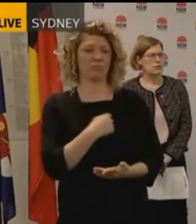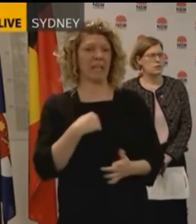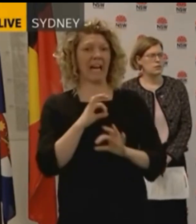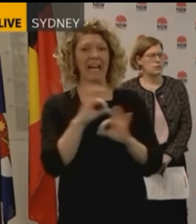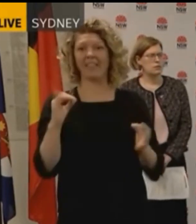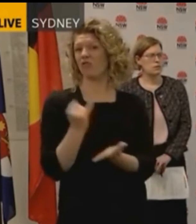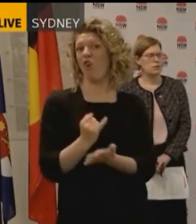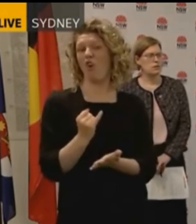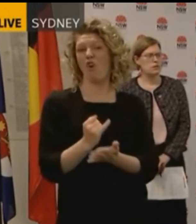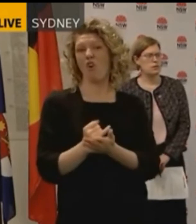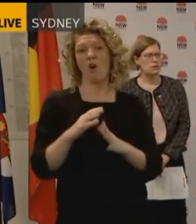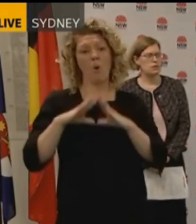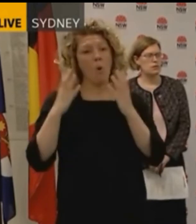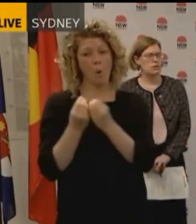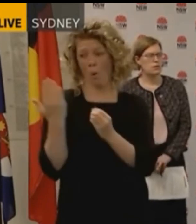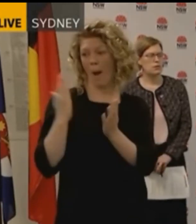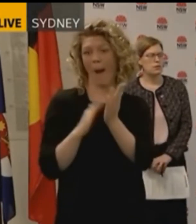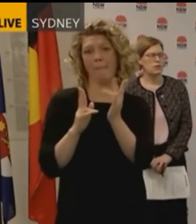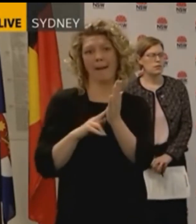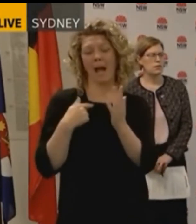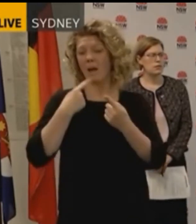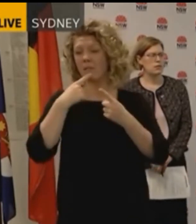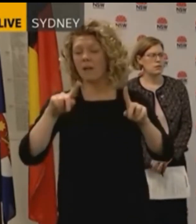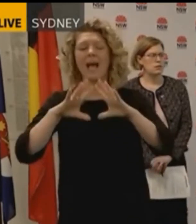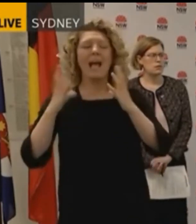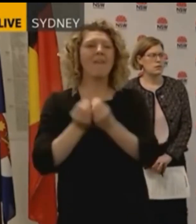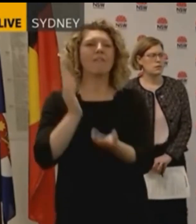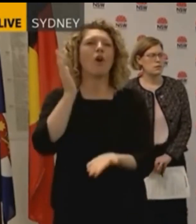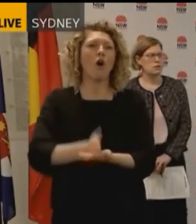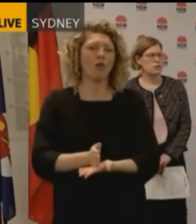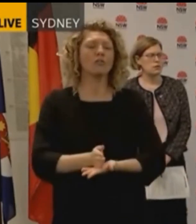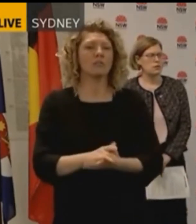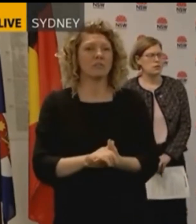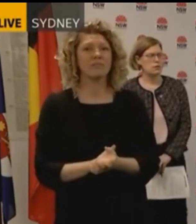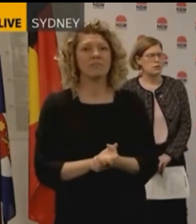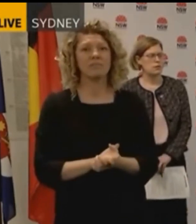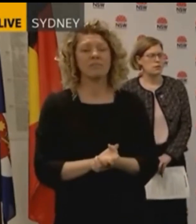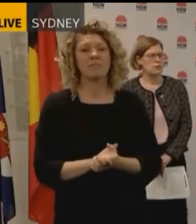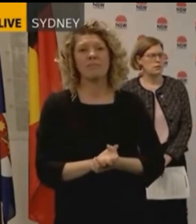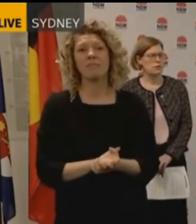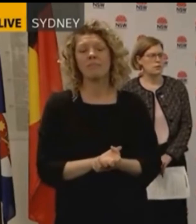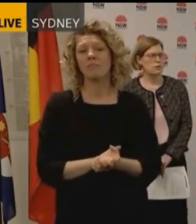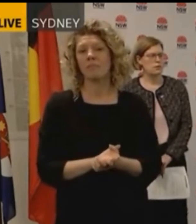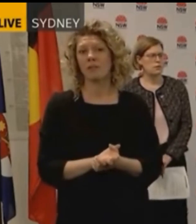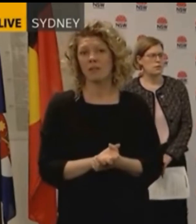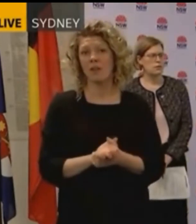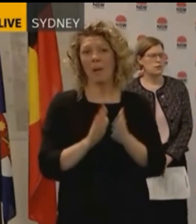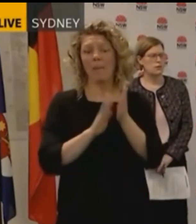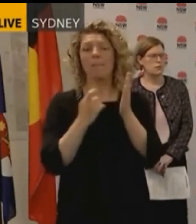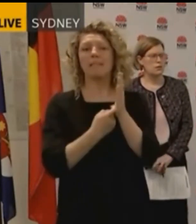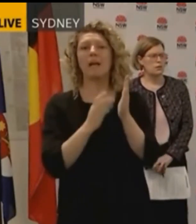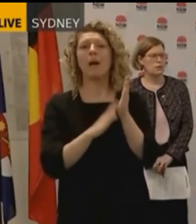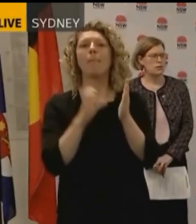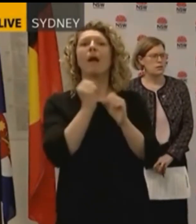refer everybody to my evidence on Monday, and I also say this, Mr McGuire was in Parliament for nearly 20 years. Many of us